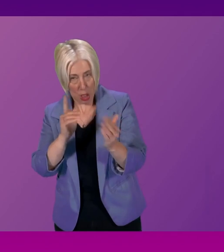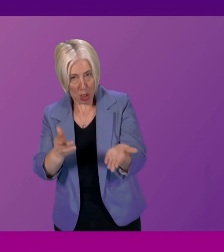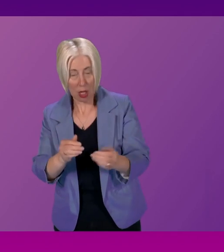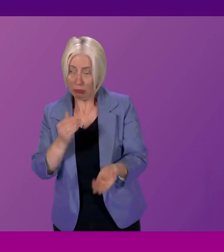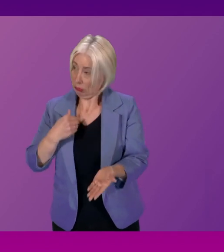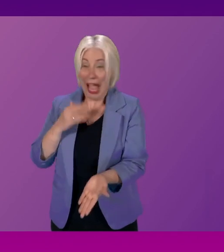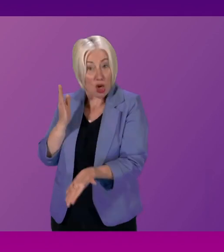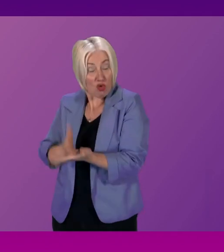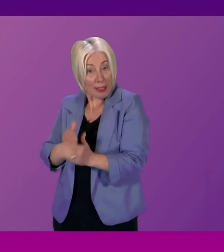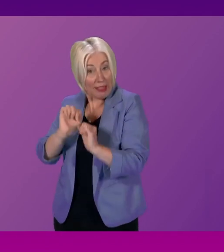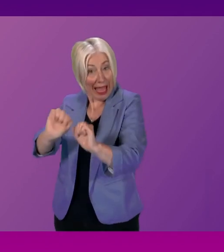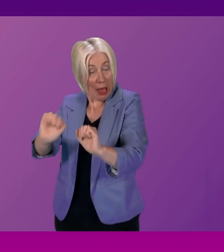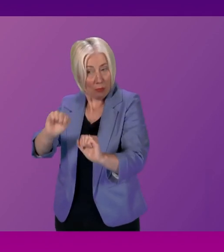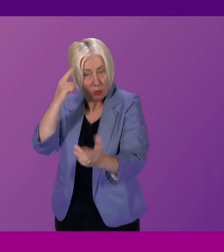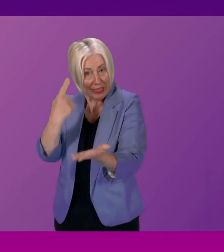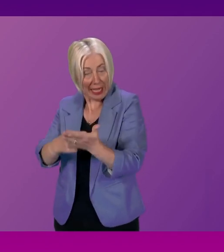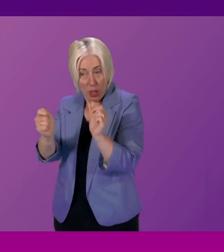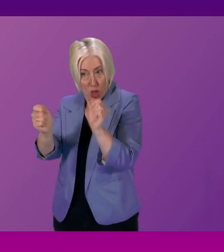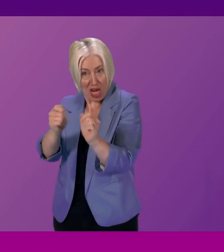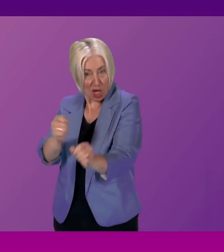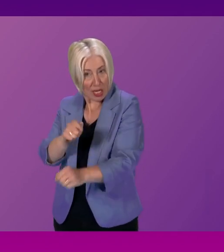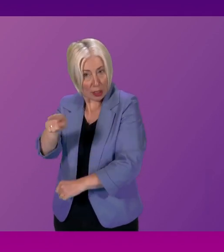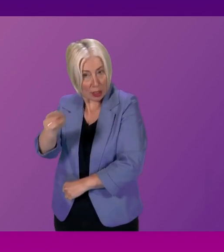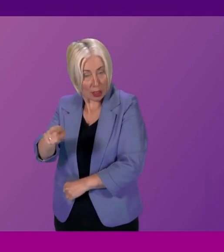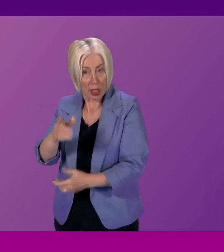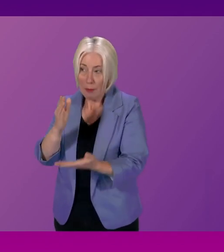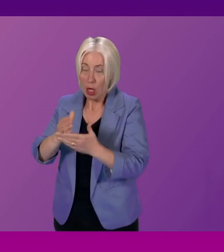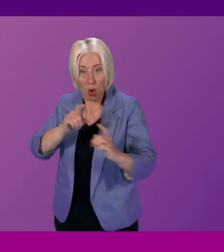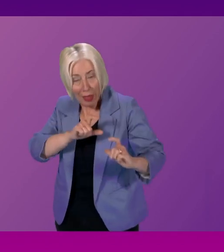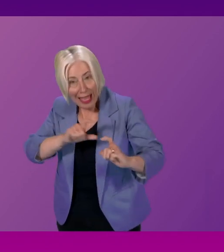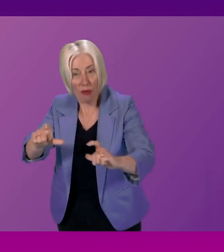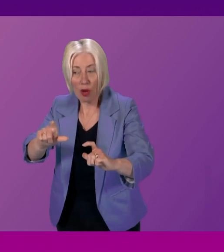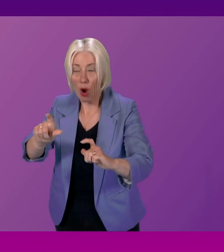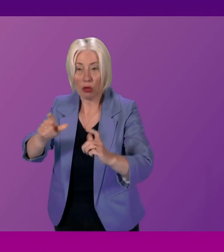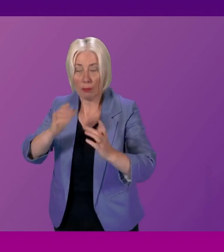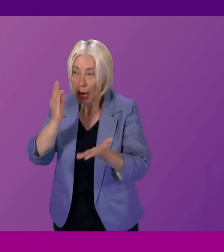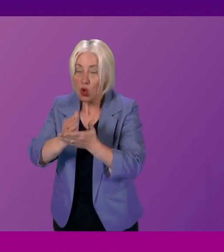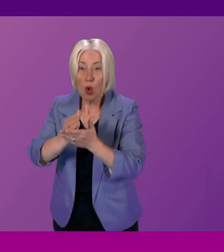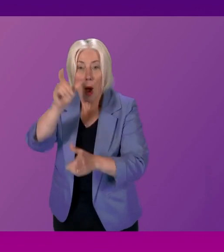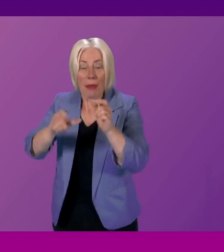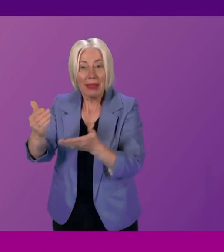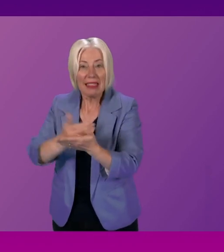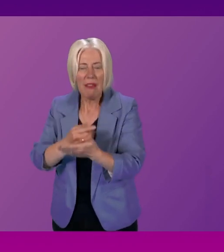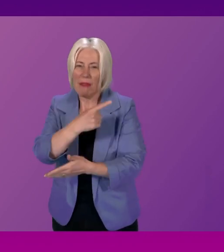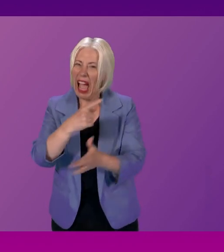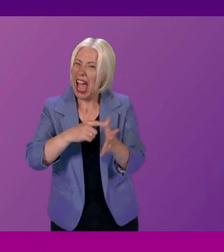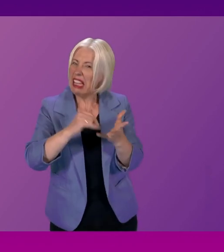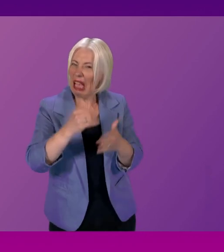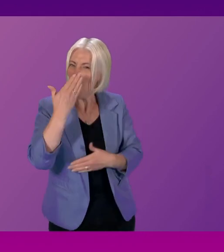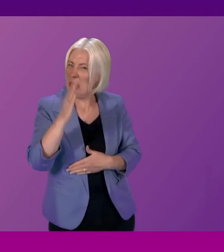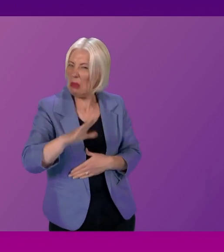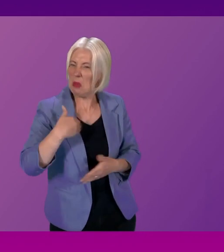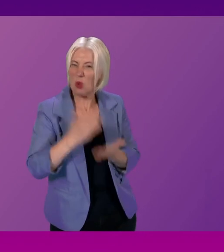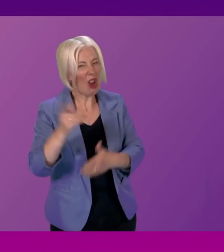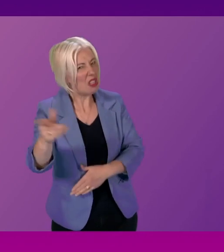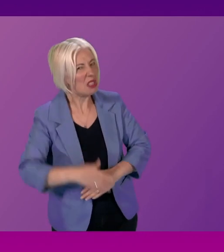Scottish Fire and Rescue Service to make those changes and do so in a way that continues to keep people safe. I'm not sure why Anna Sarwar doesn't. Anna Sarwar.